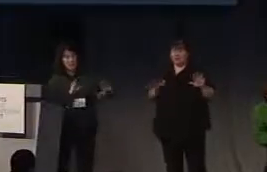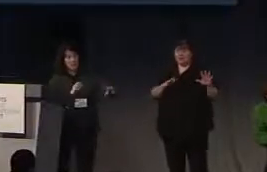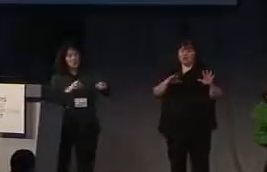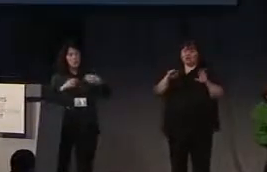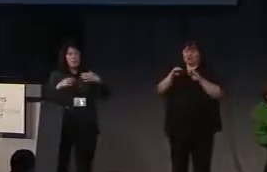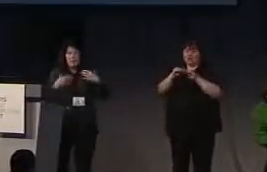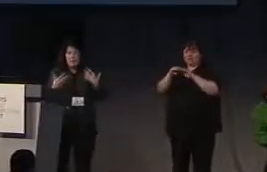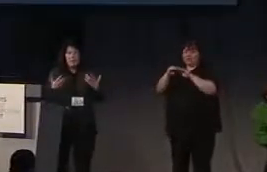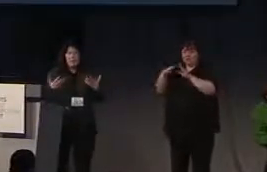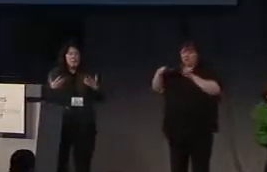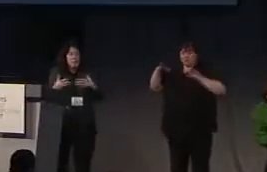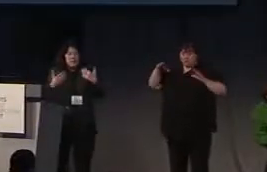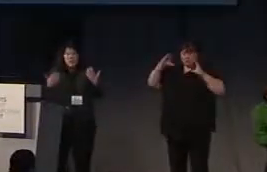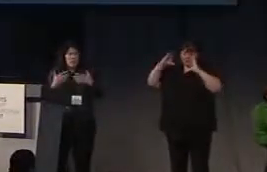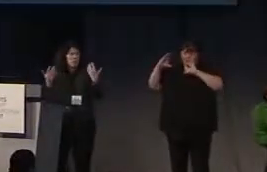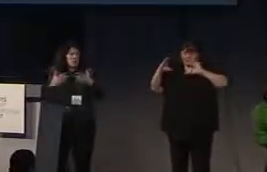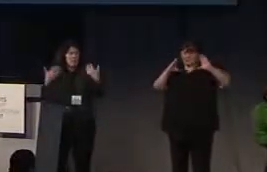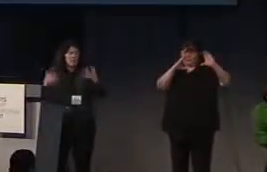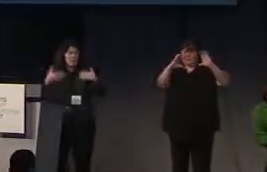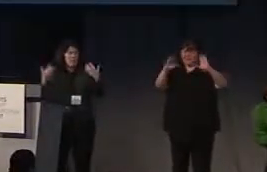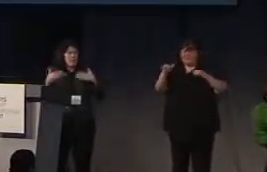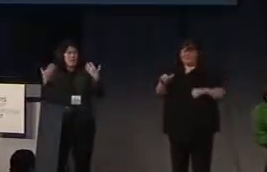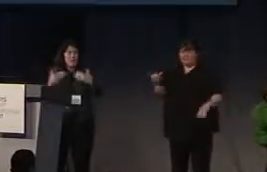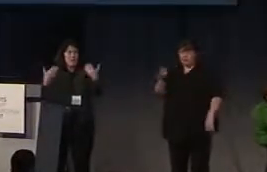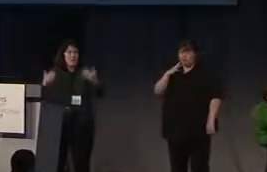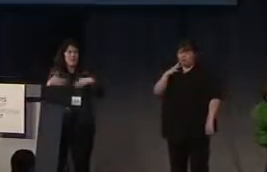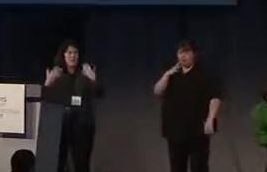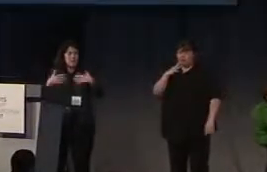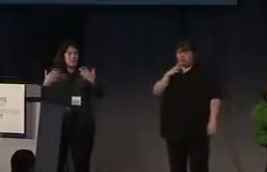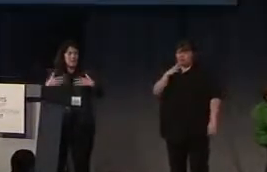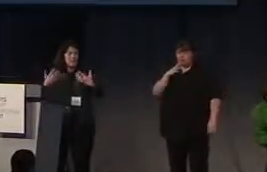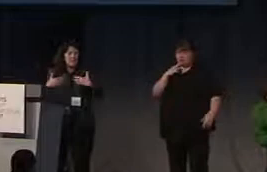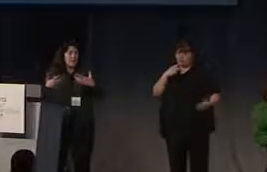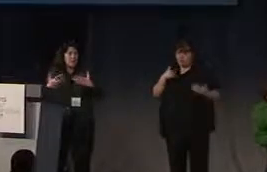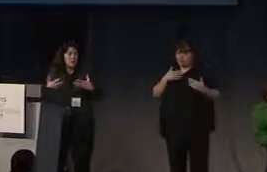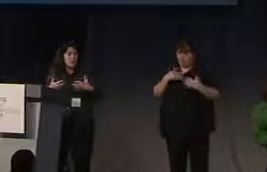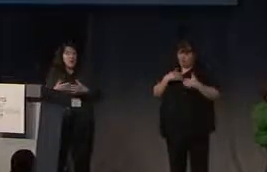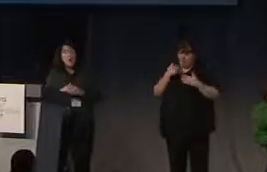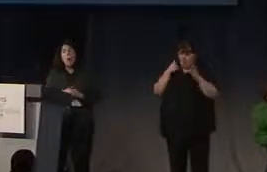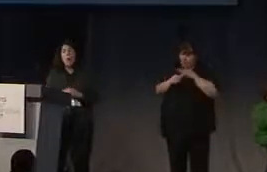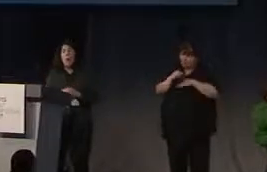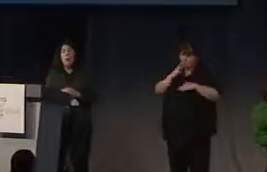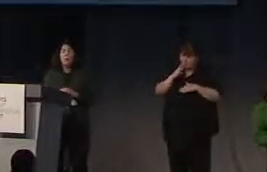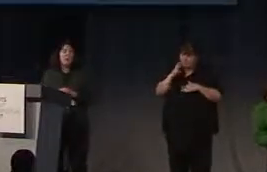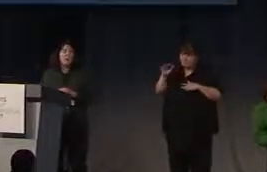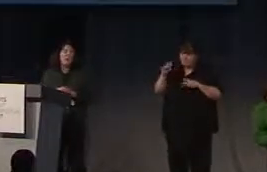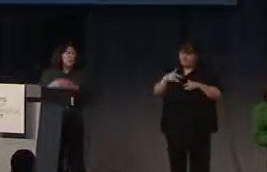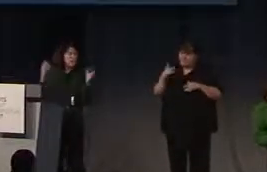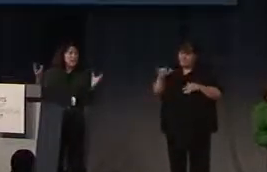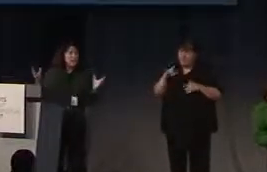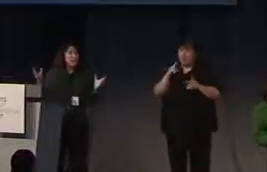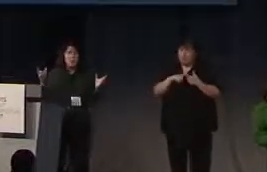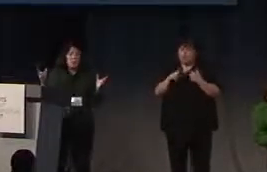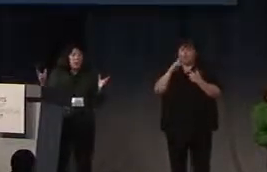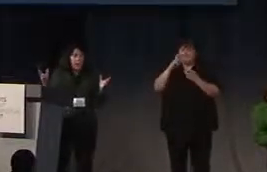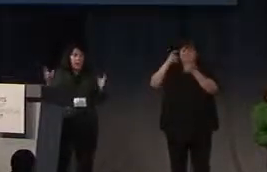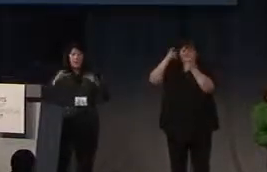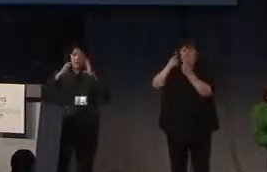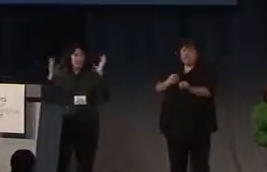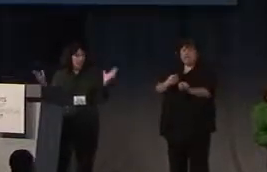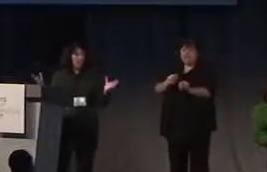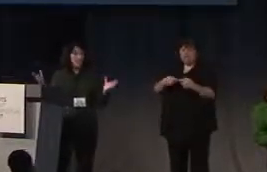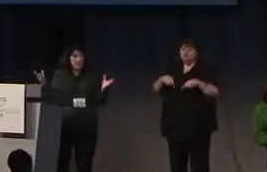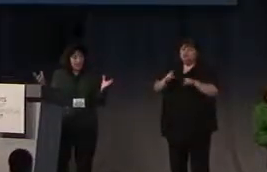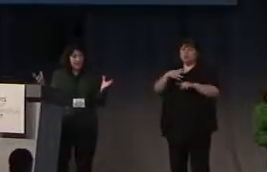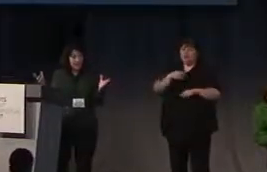passage. So is it amphibious? You have this kind of, am I in amphibious space? Am I underwater? Or if you've ever skied in a whiteout,